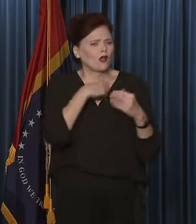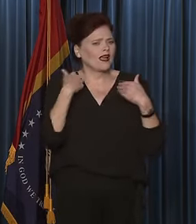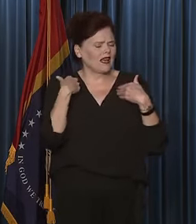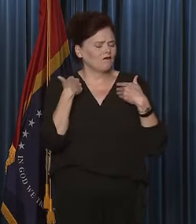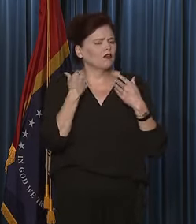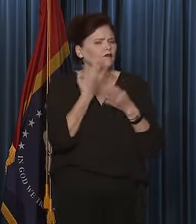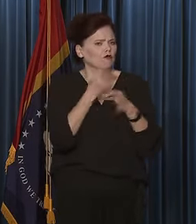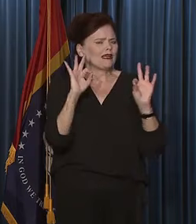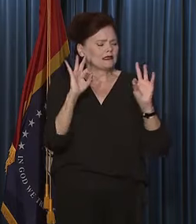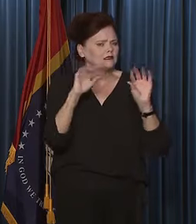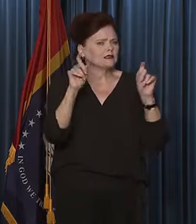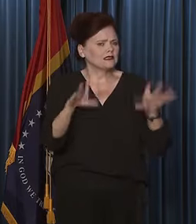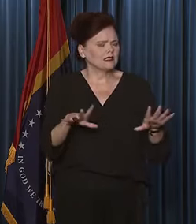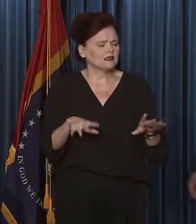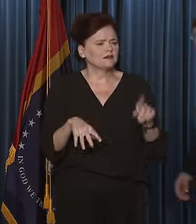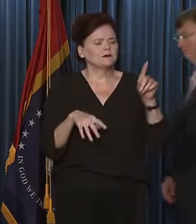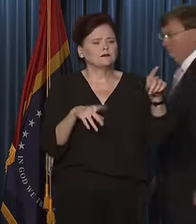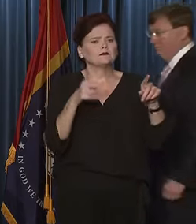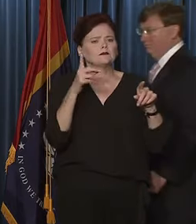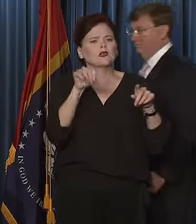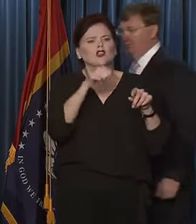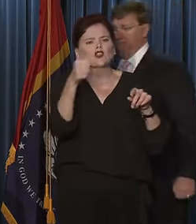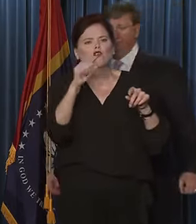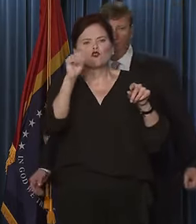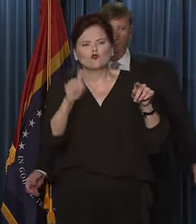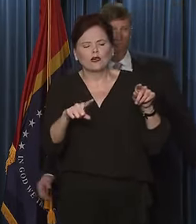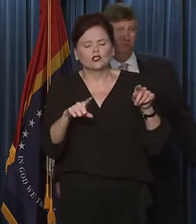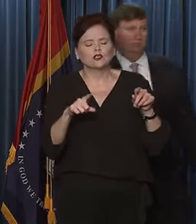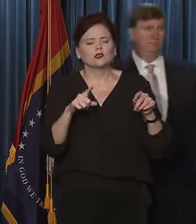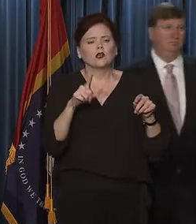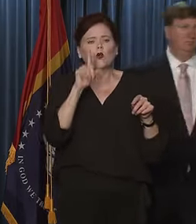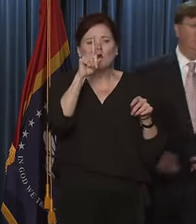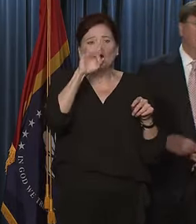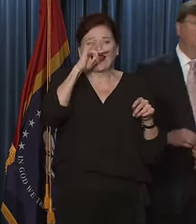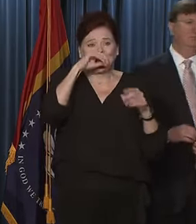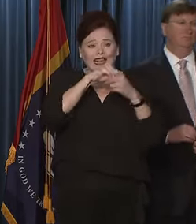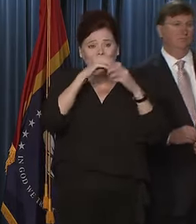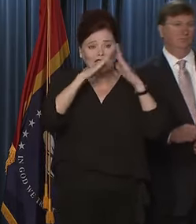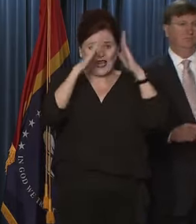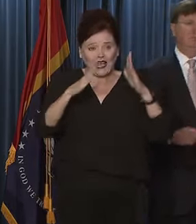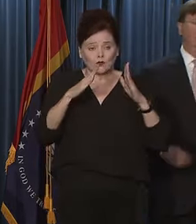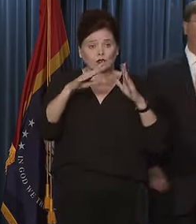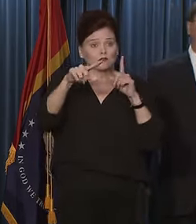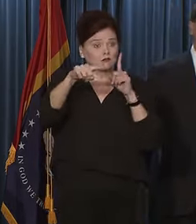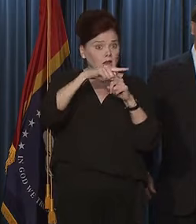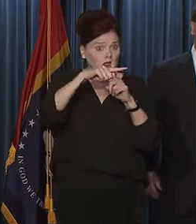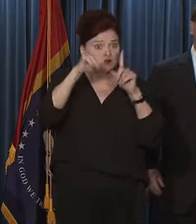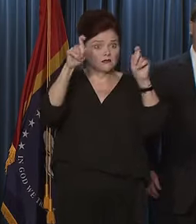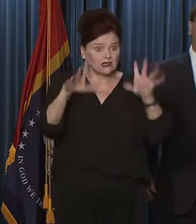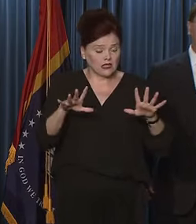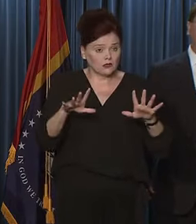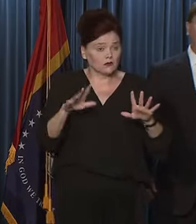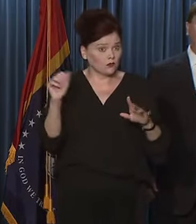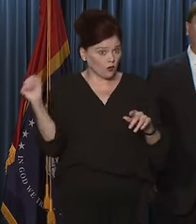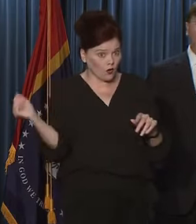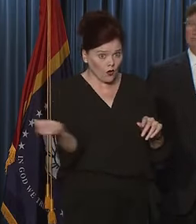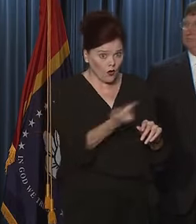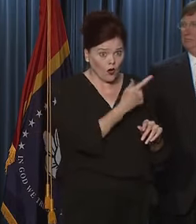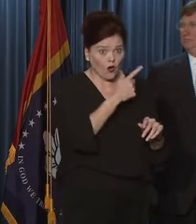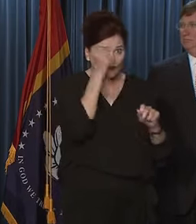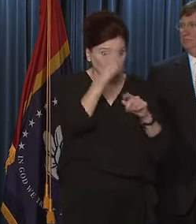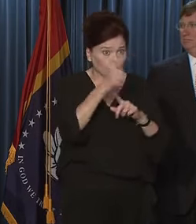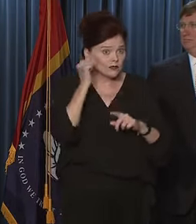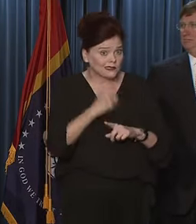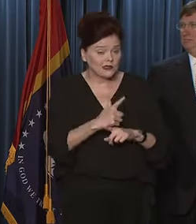free testing available. Mr. Burris, just to follow up, if one kid in the house tests positive for COVID, do all of the siblings